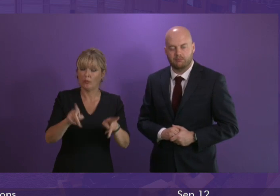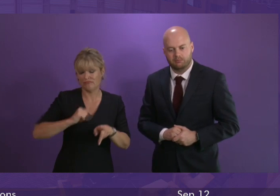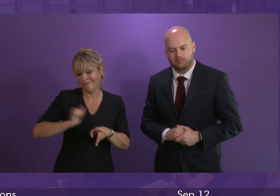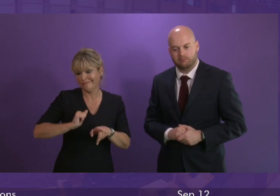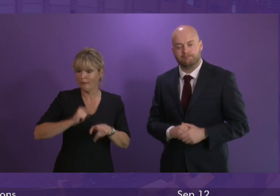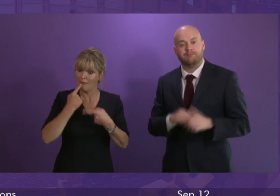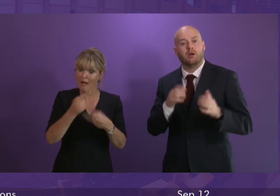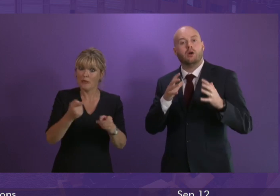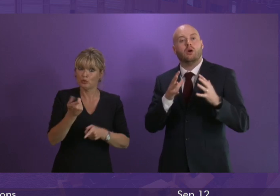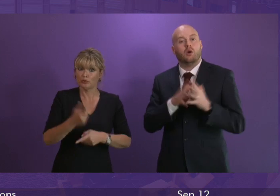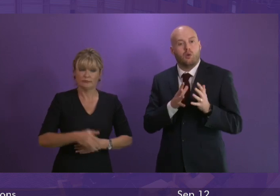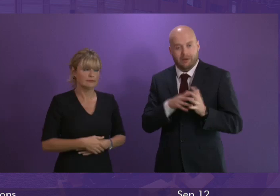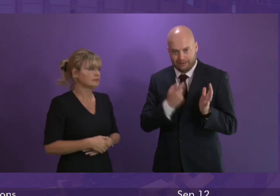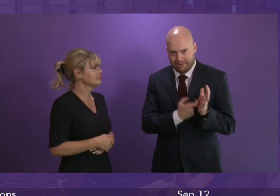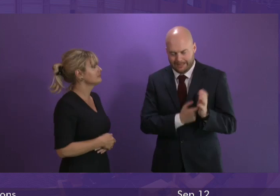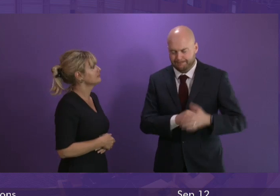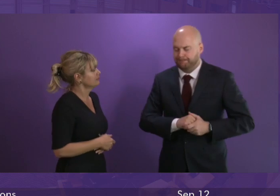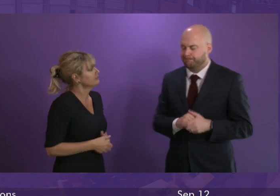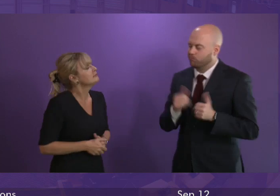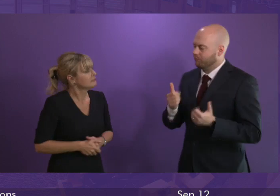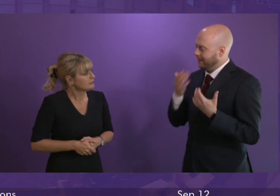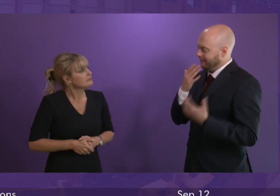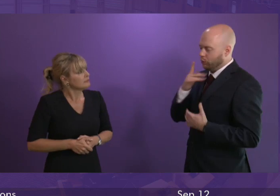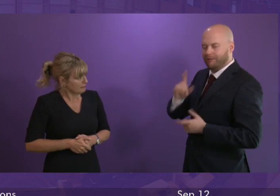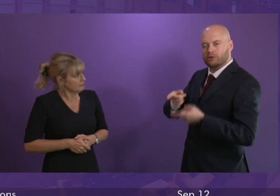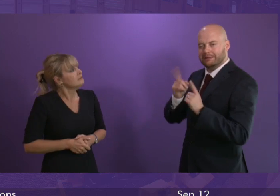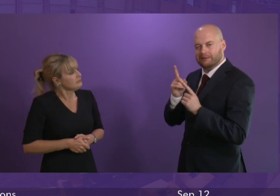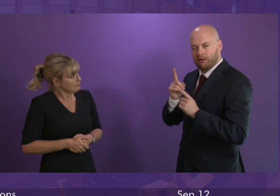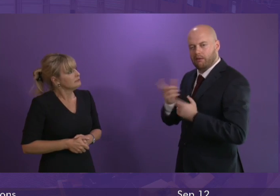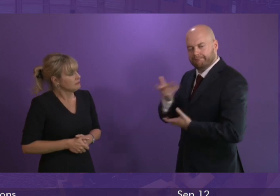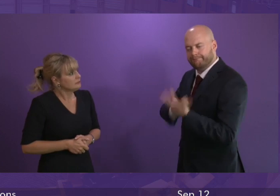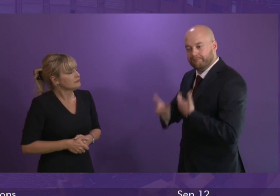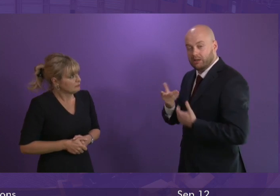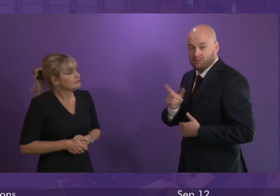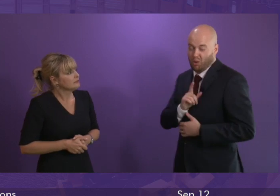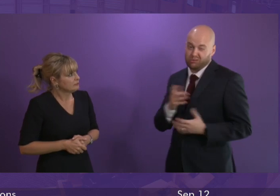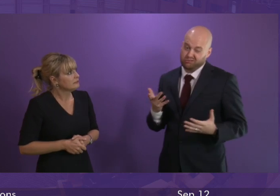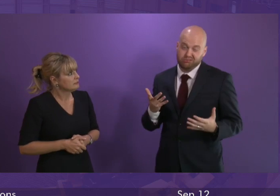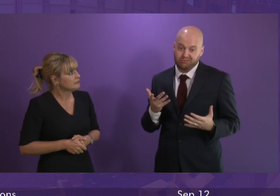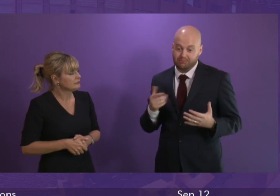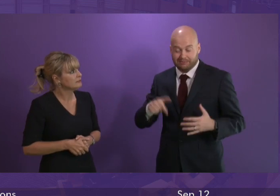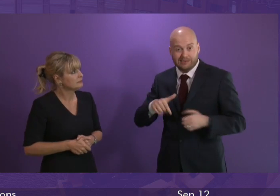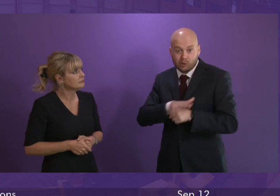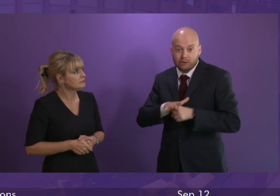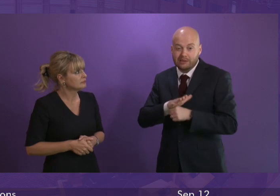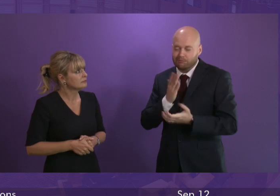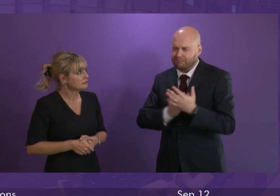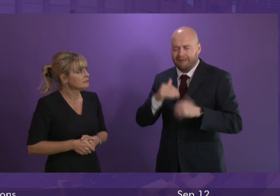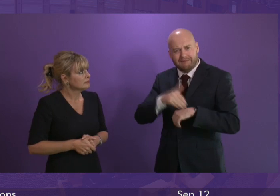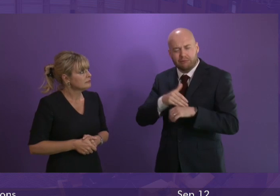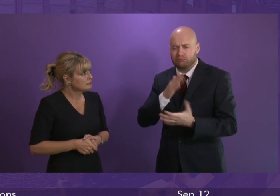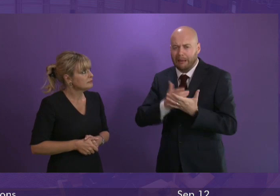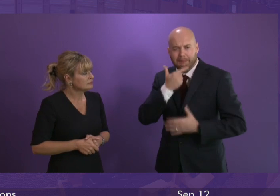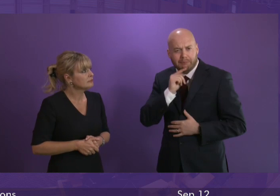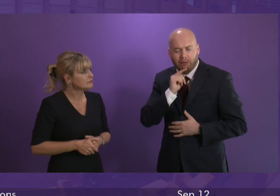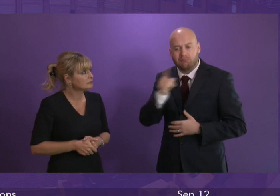Willie Reddy can I thank the First Minister for that answer this is affecting real people's lives right now Anna Ruth Cockerham from